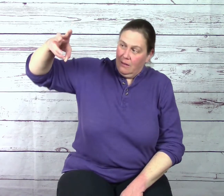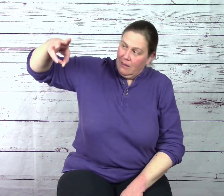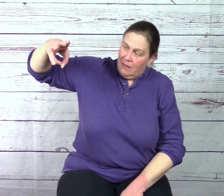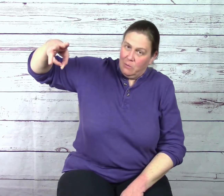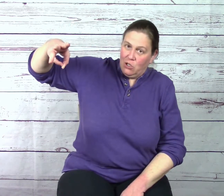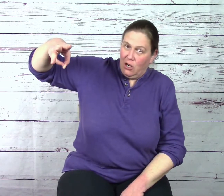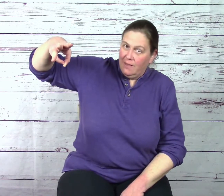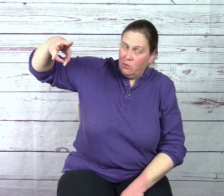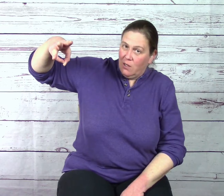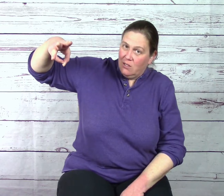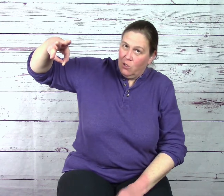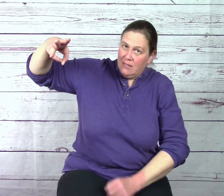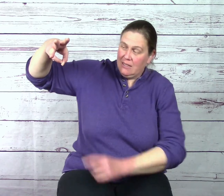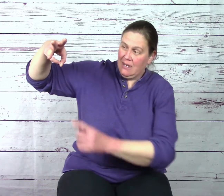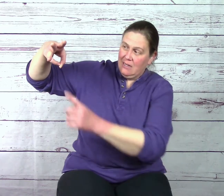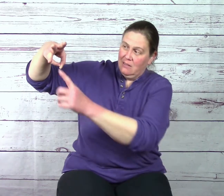I'm going to turn it this way so you can see it.